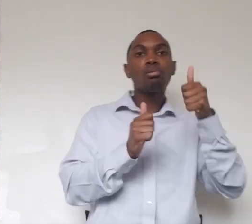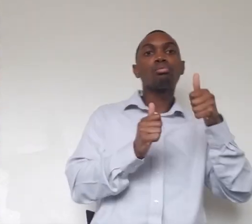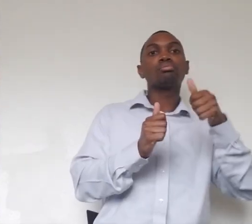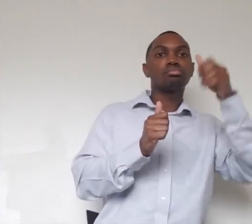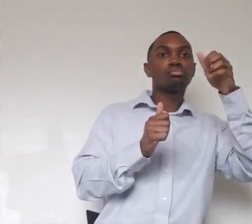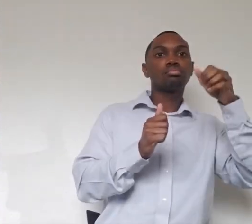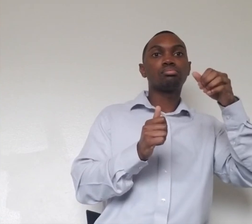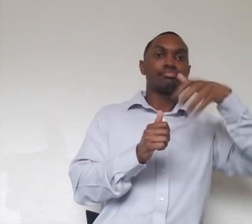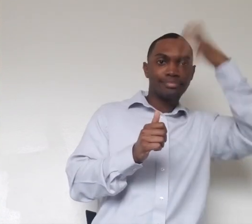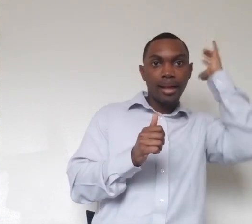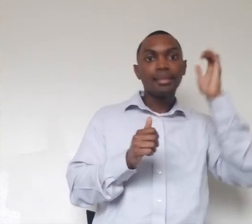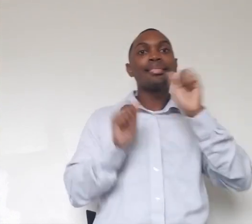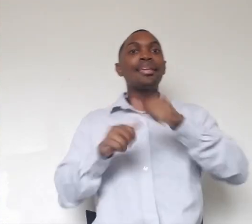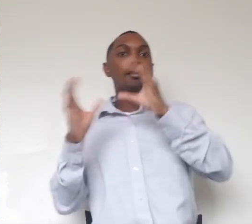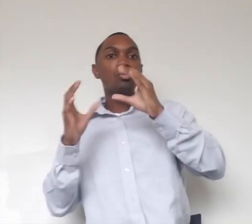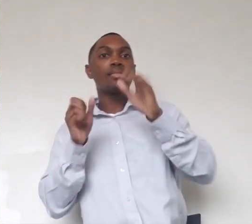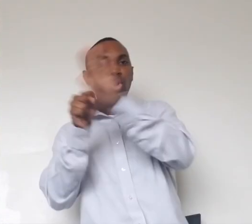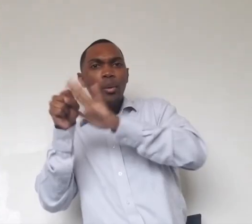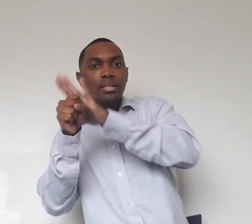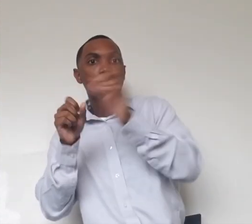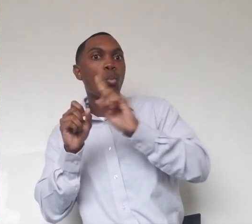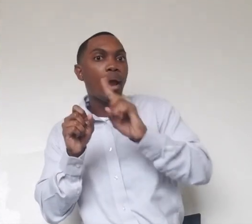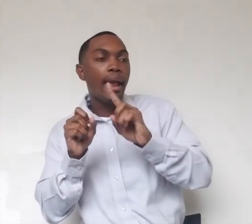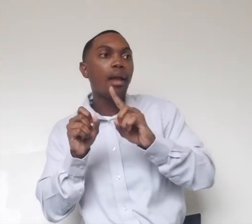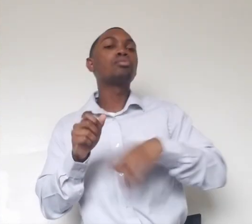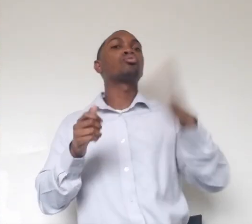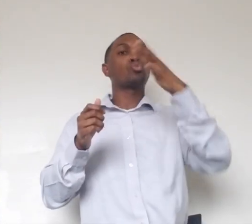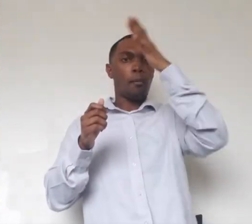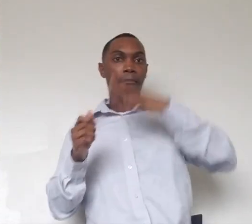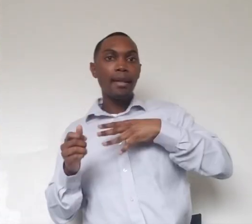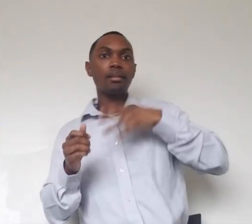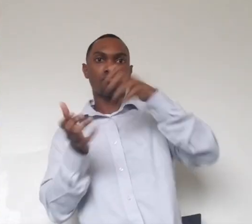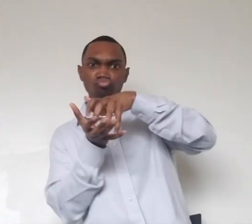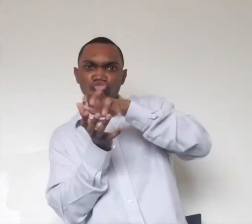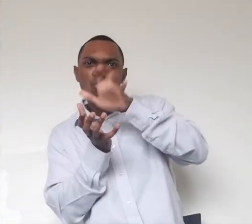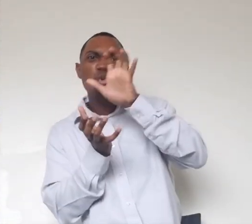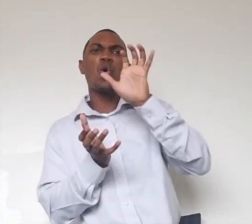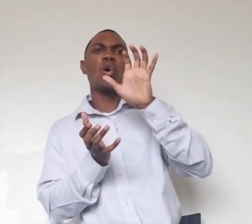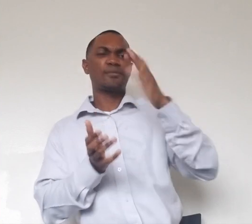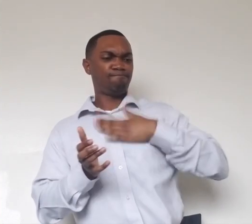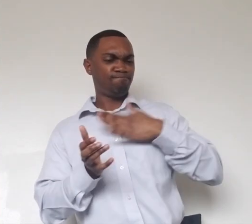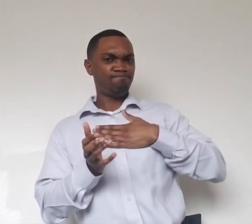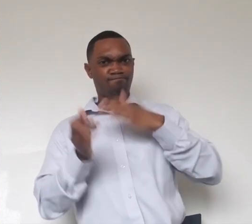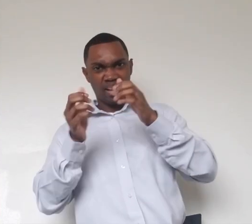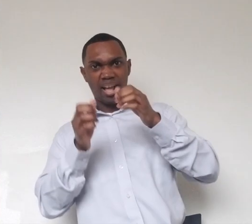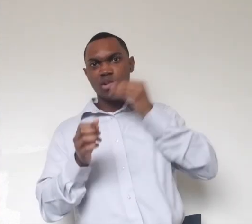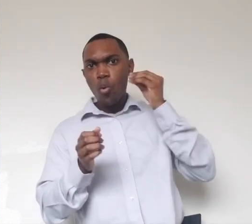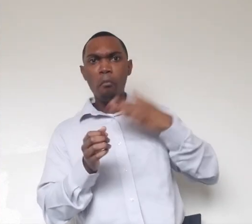basically, male lion would roar to let all the other rival males in the area know, like, I'm here, this is my habitat, this space is taken, these